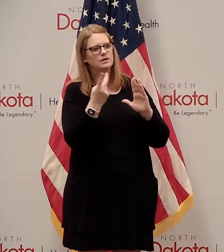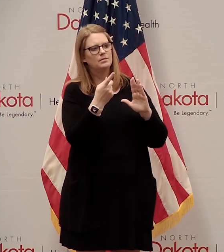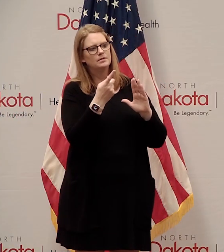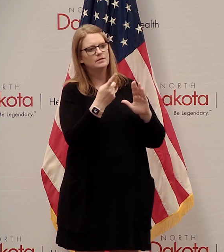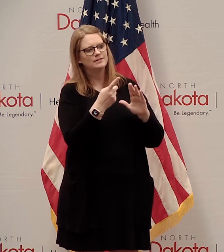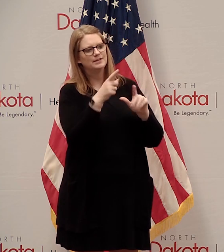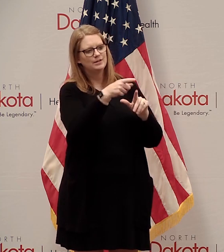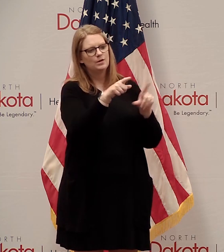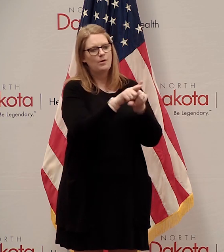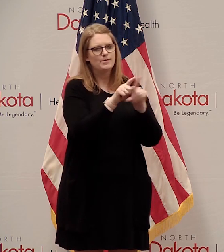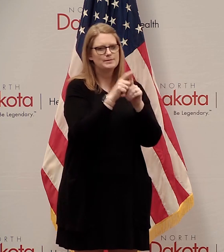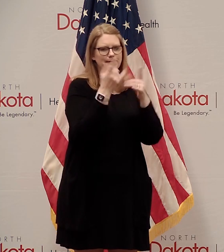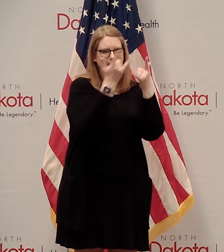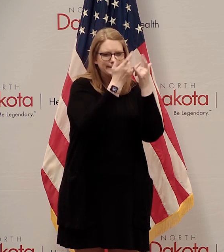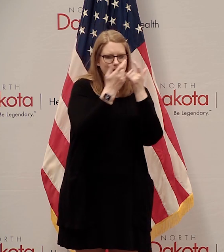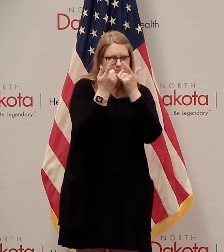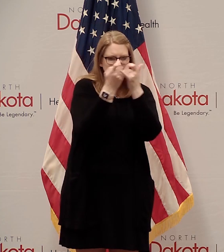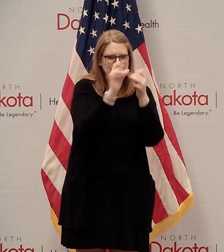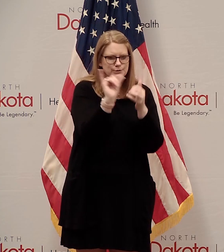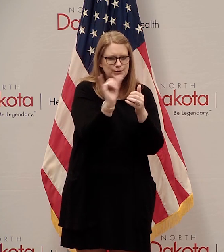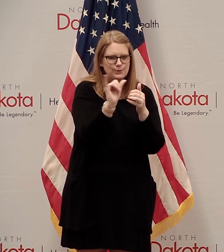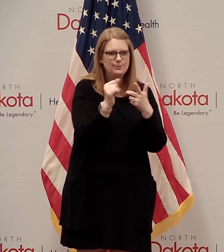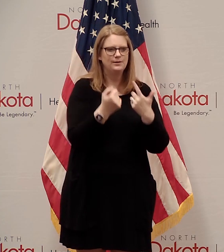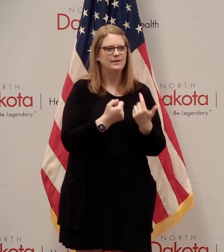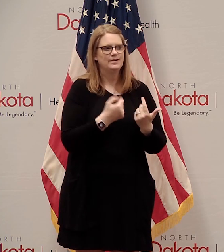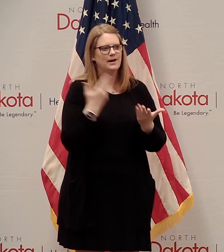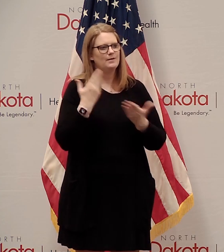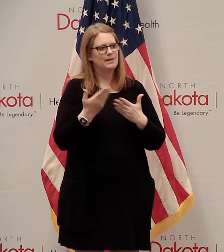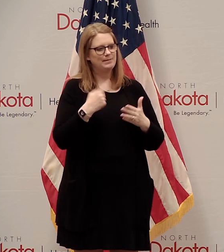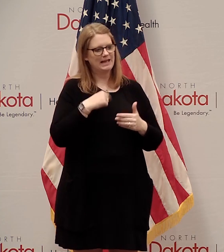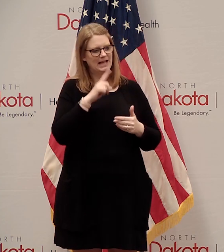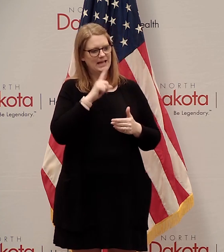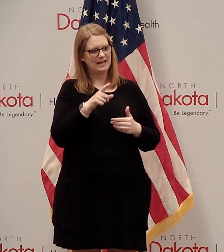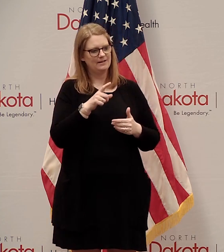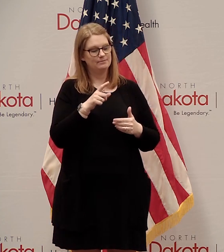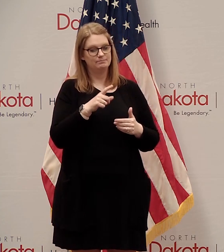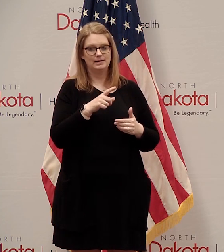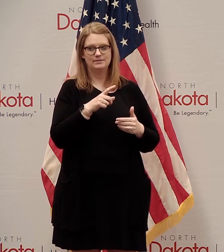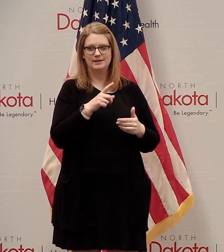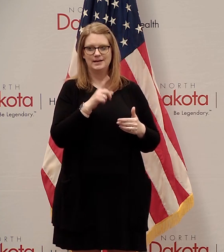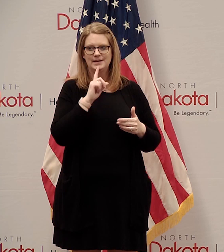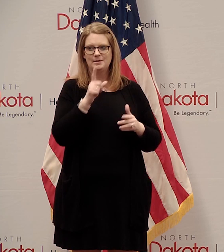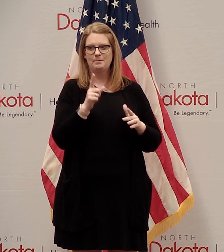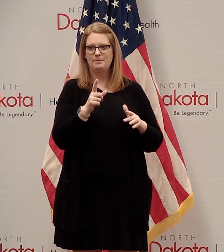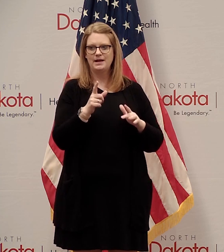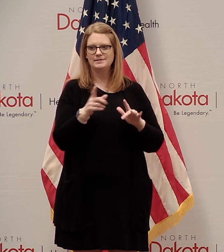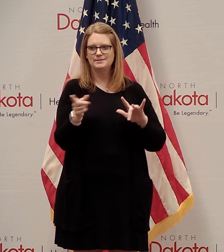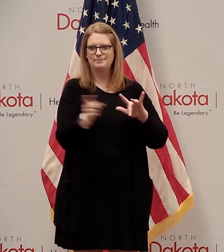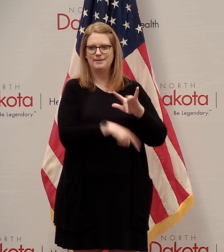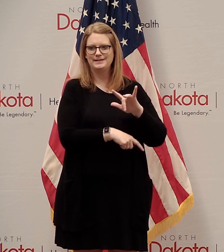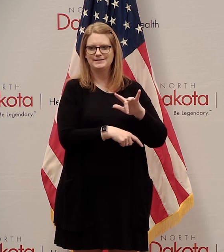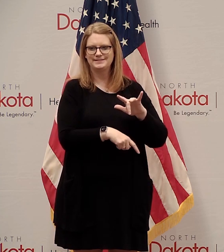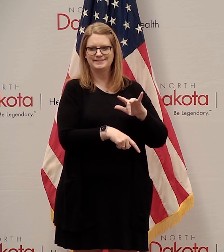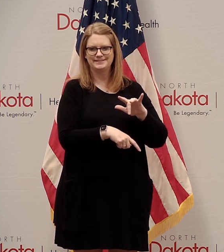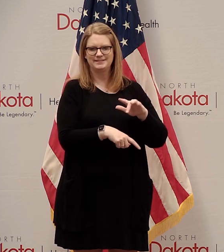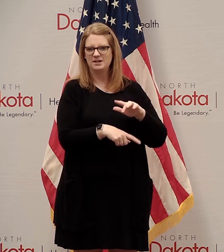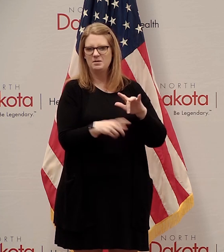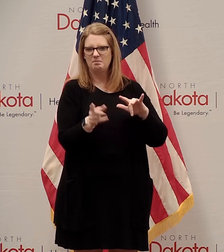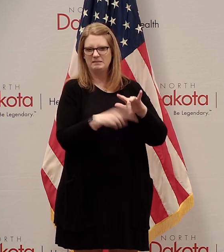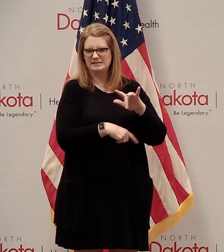they're having to do photography as well. Or maybe I actually passed over that in this